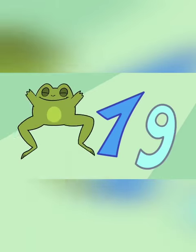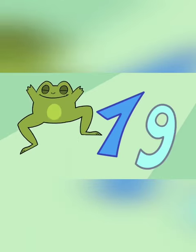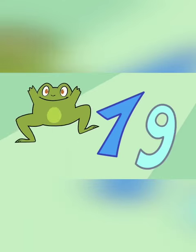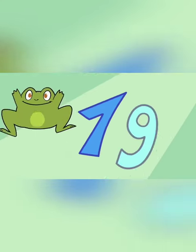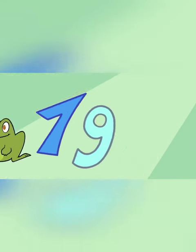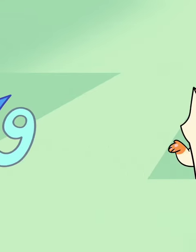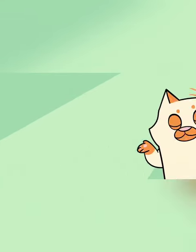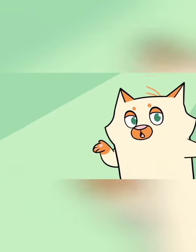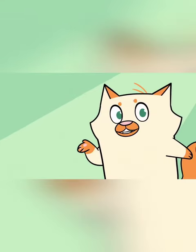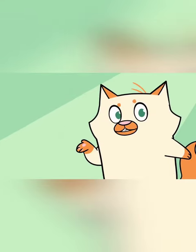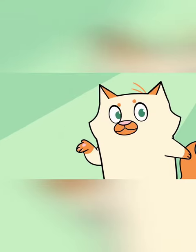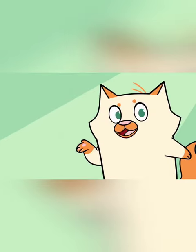1,